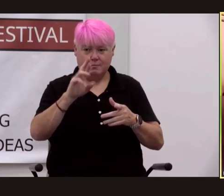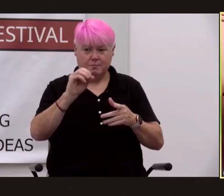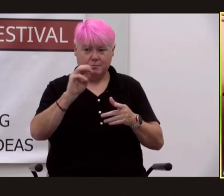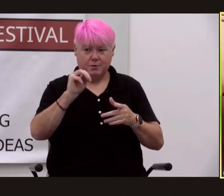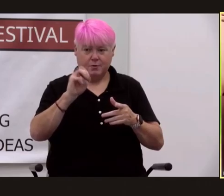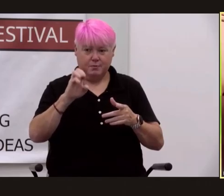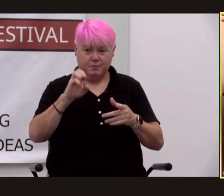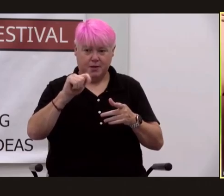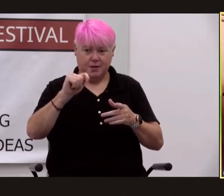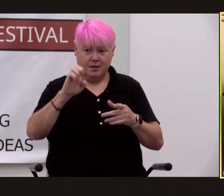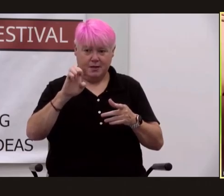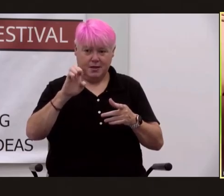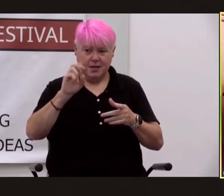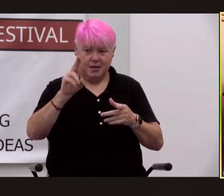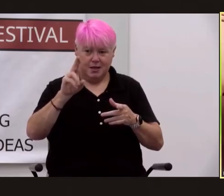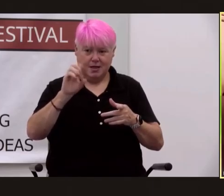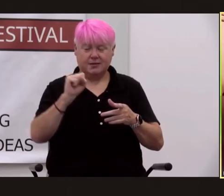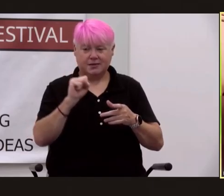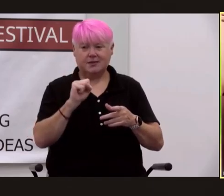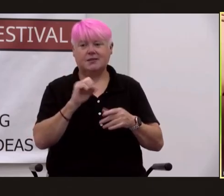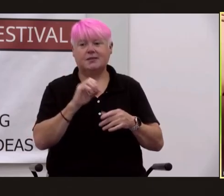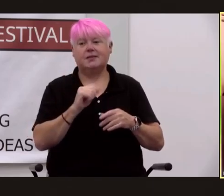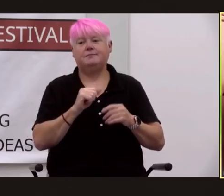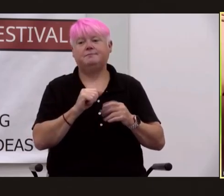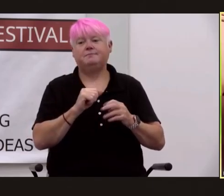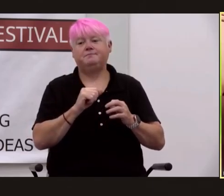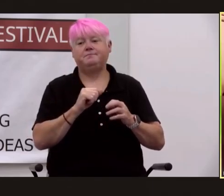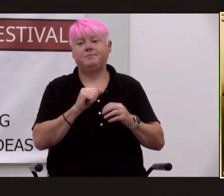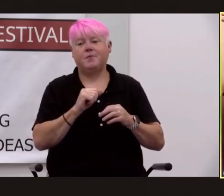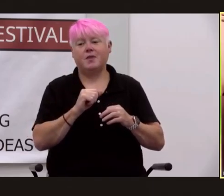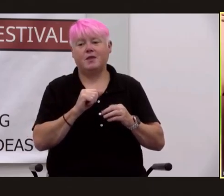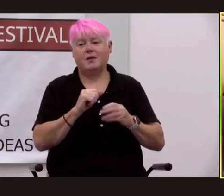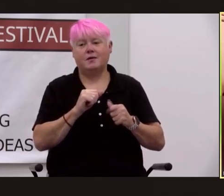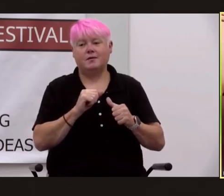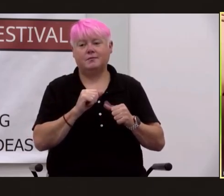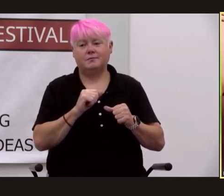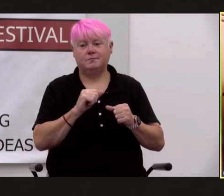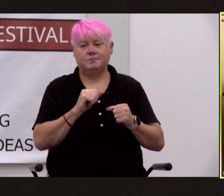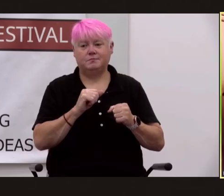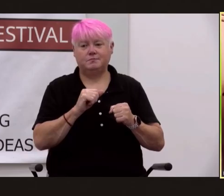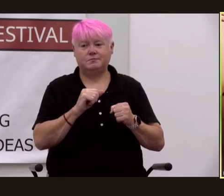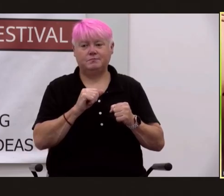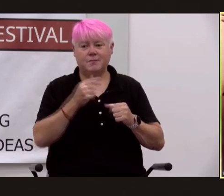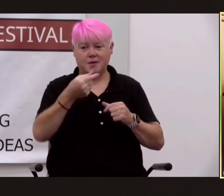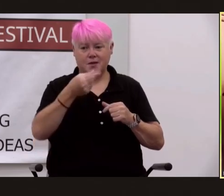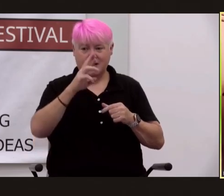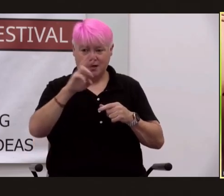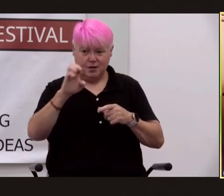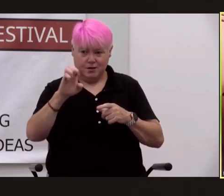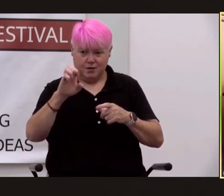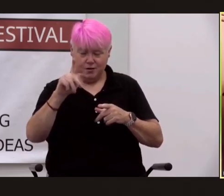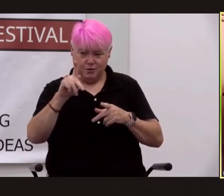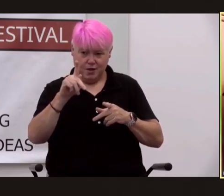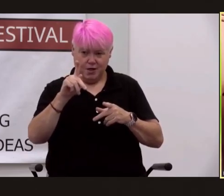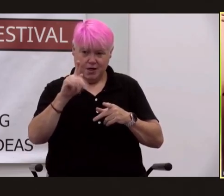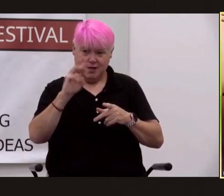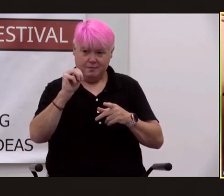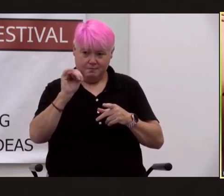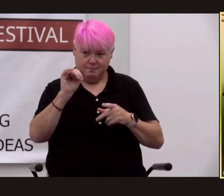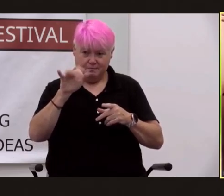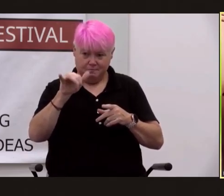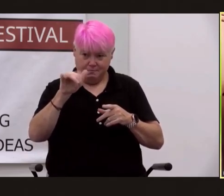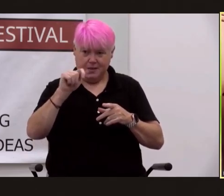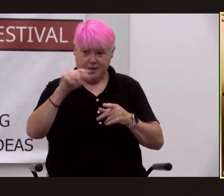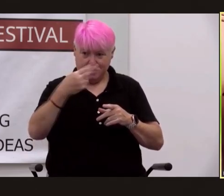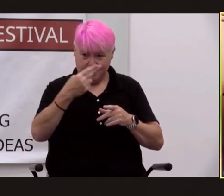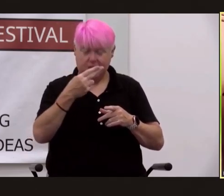and uh bird and sherwin were alluding to the greek myth of prometheus prometheus being the